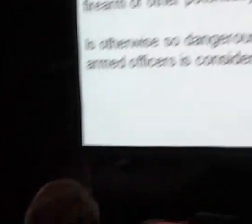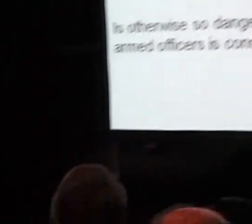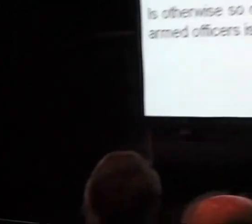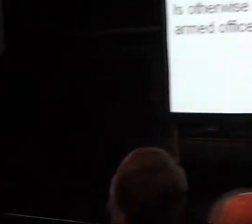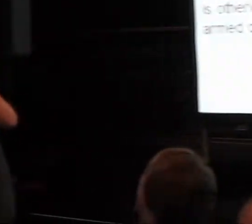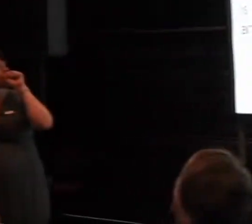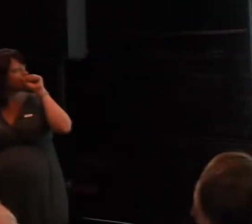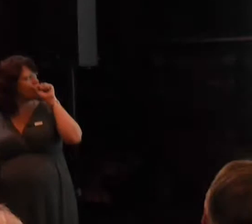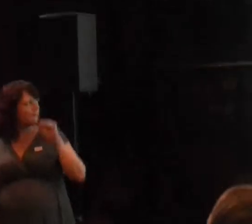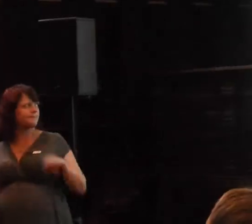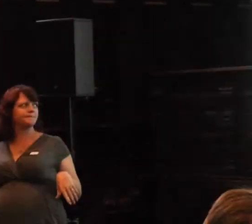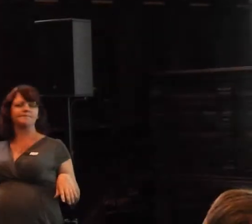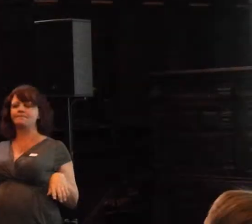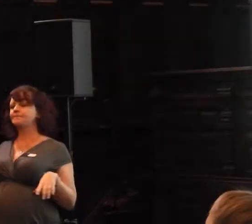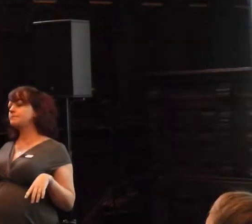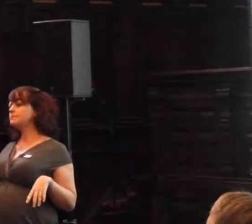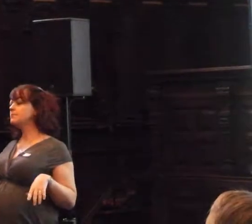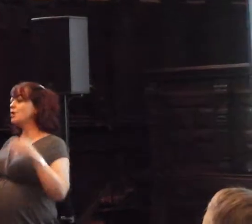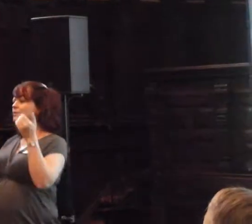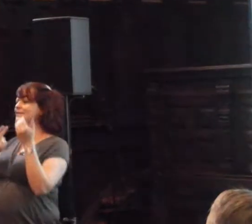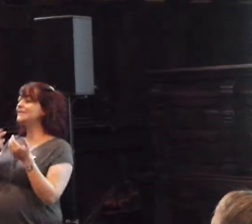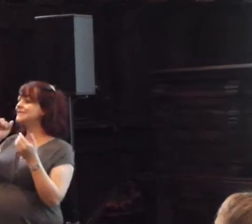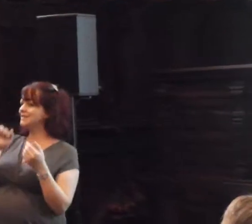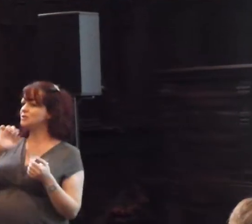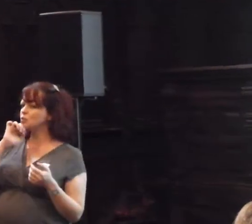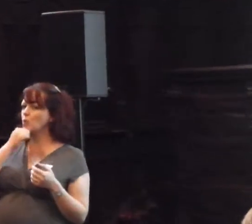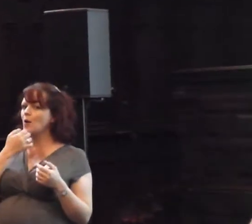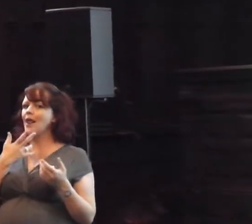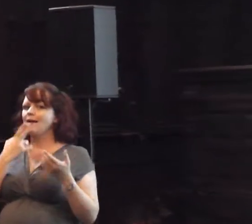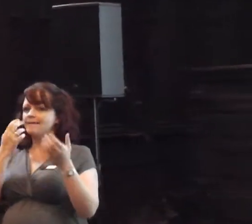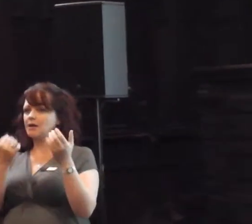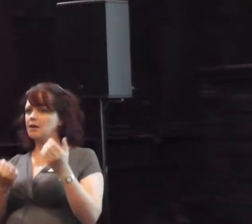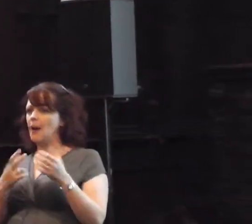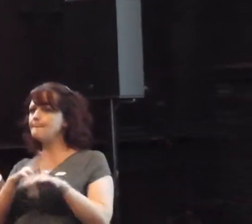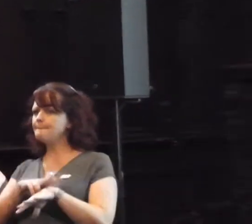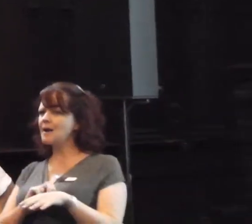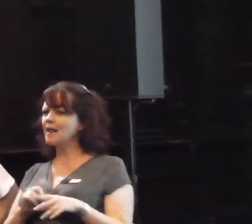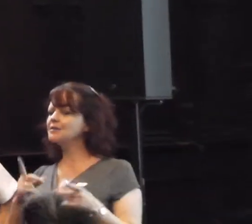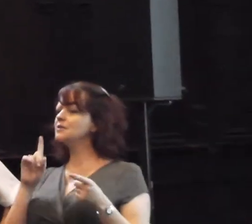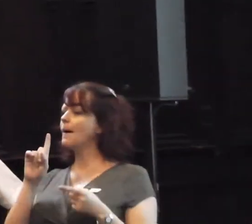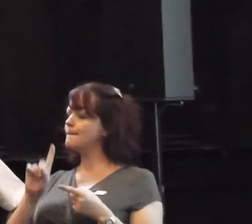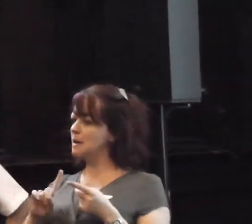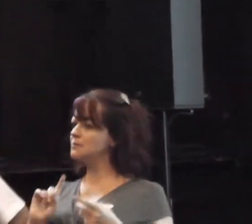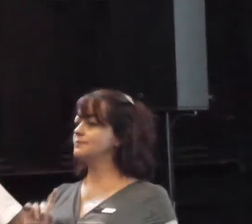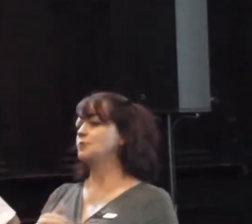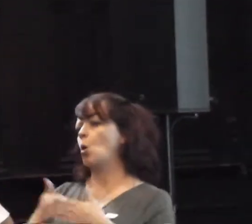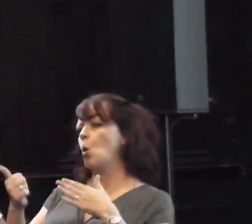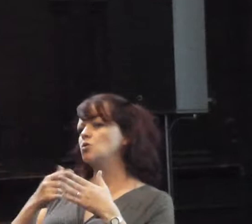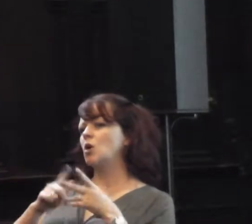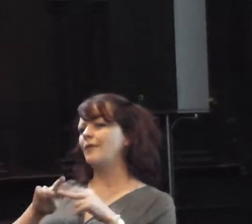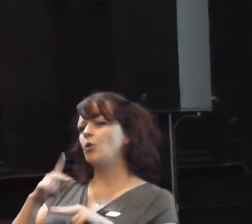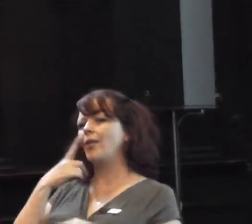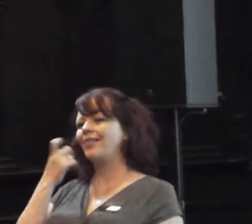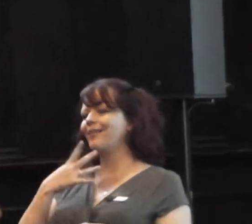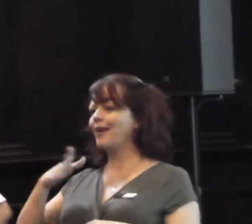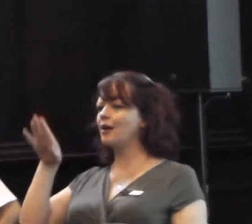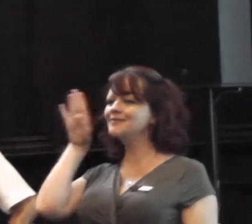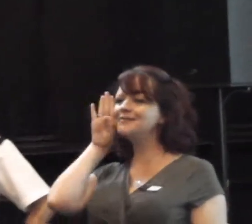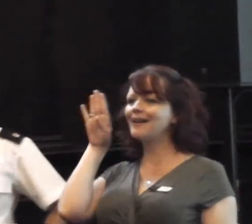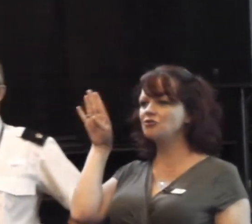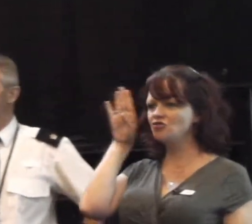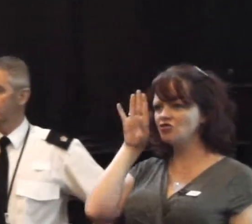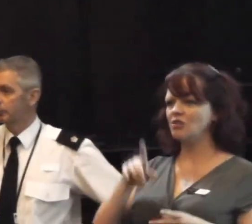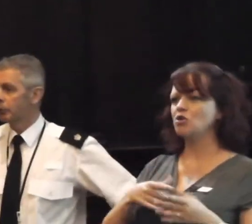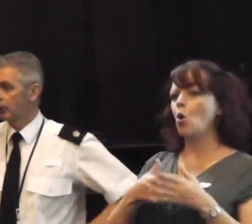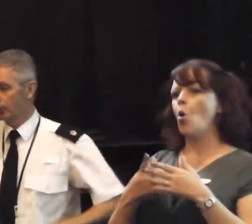other, potentially, potentially, lethal weapon, or is otherwise, so dangerous, that the performance, of a fire arm officers,